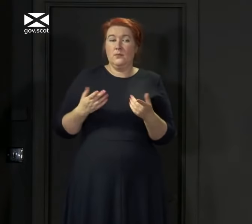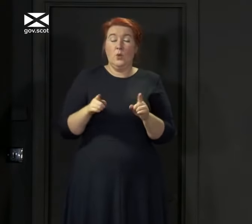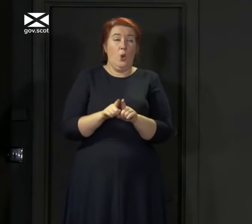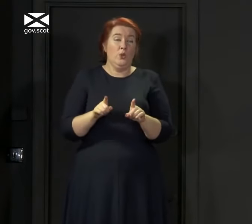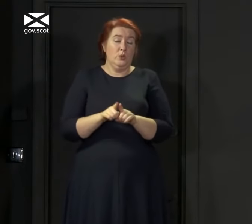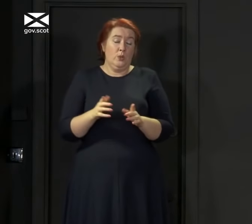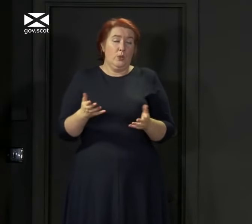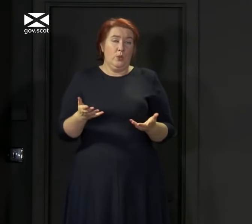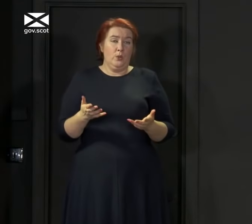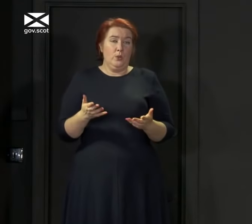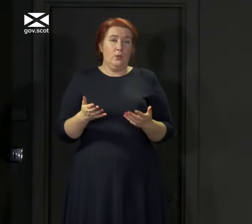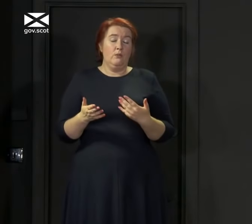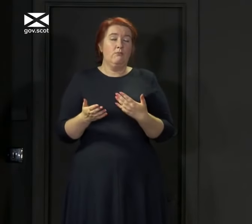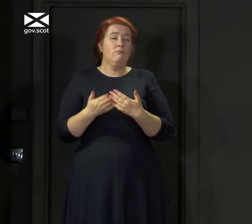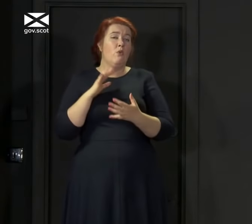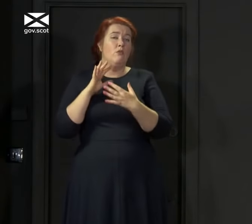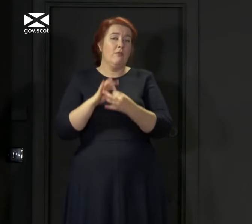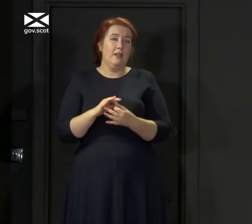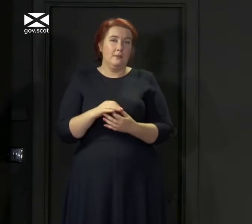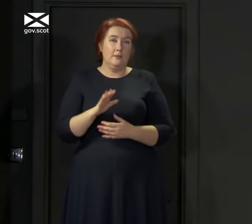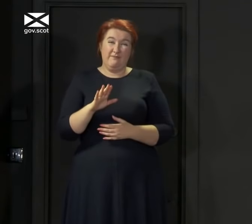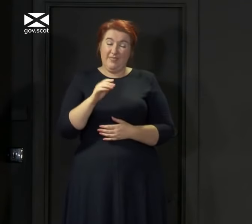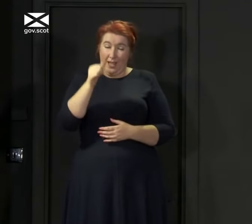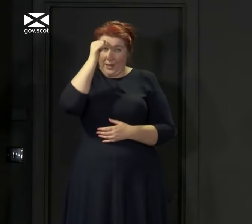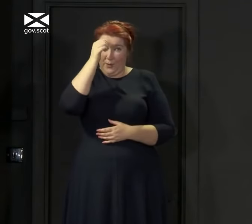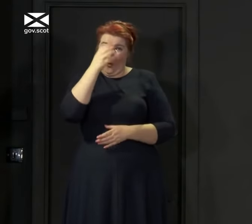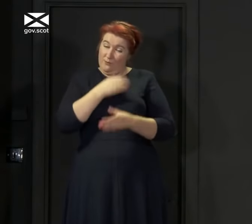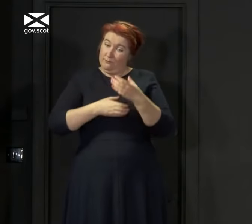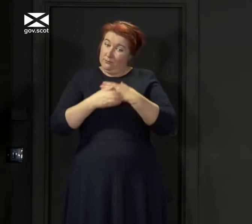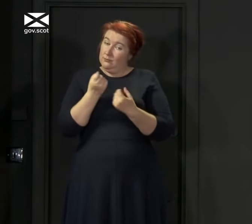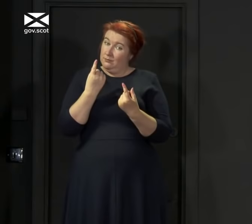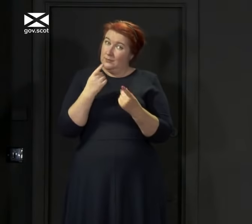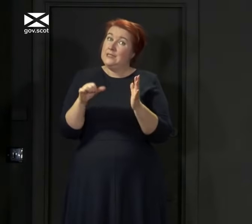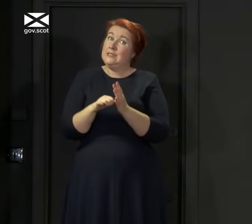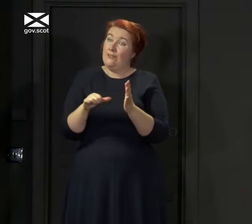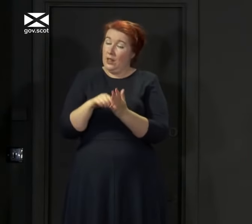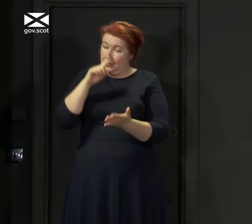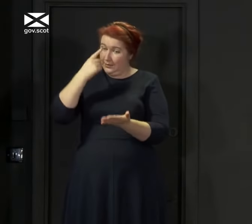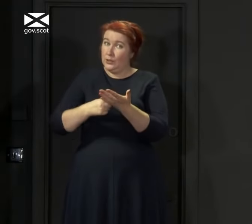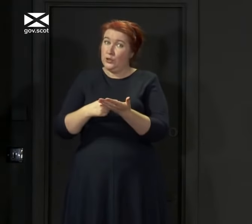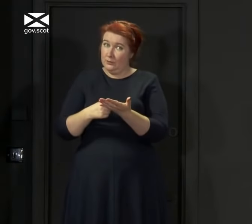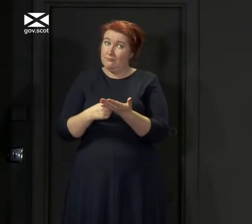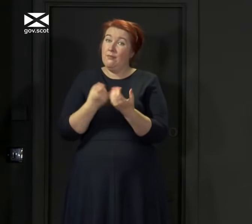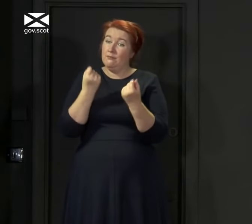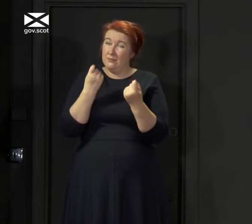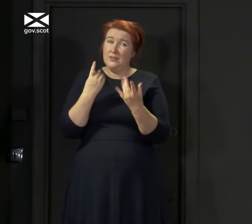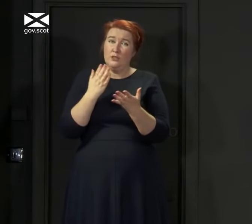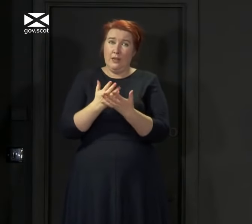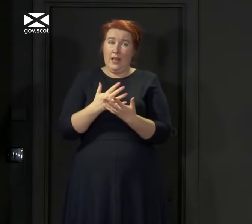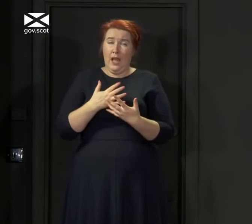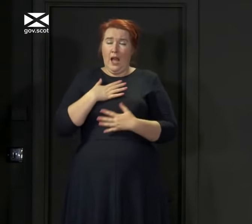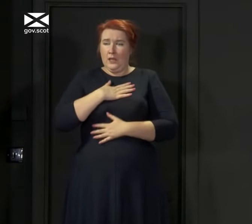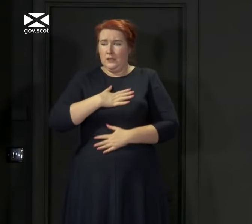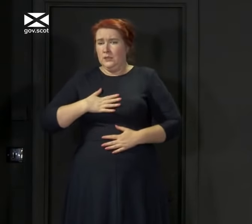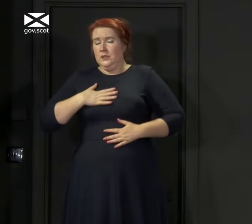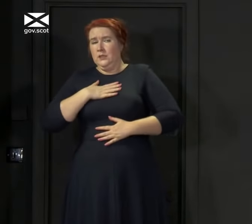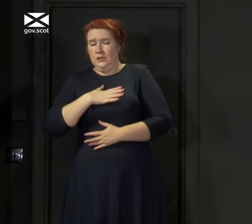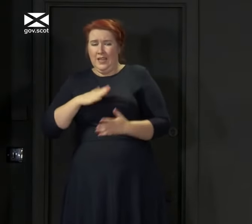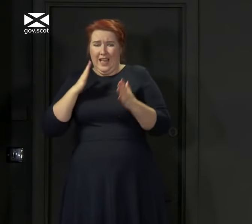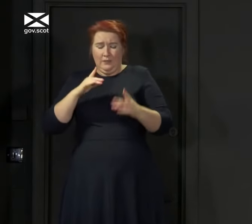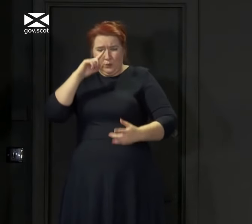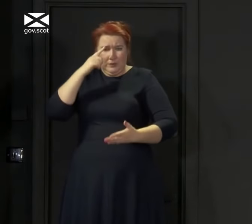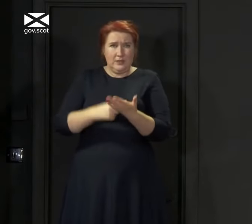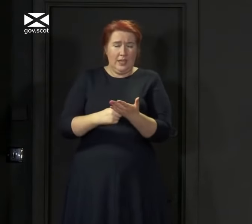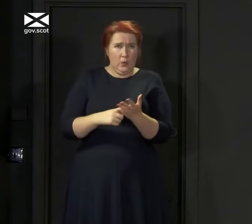the most relevant point, I know how difficult from my own experience these decisions are. These are agonising decisions for anybody in a